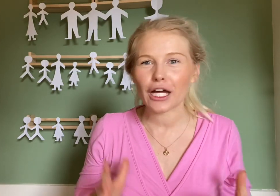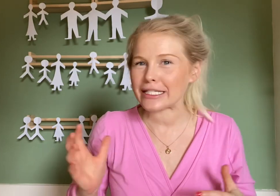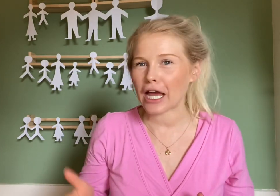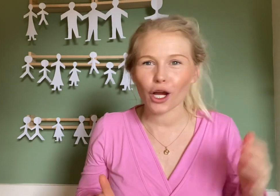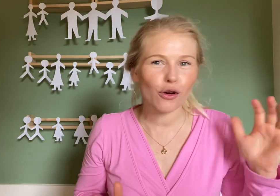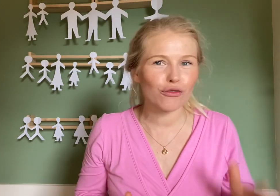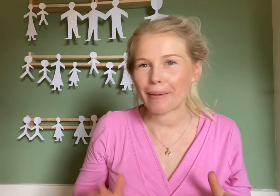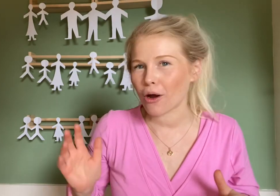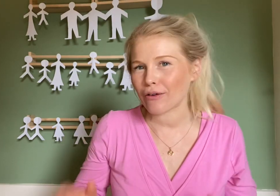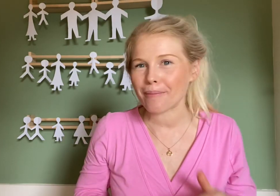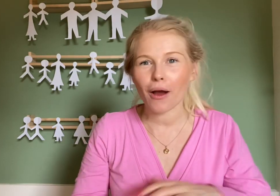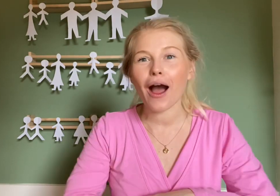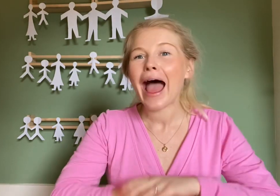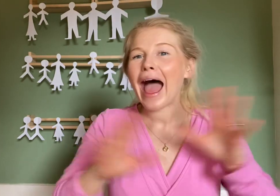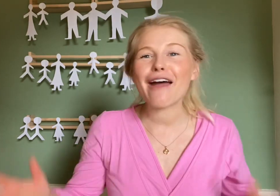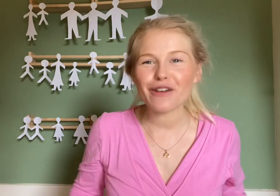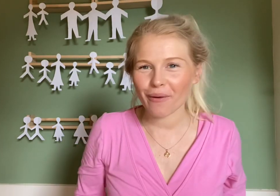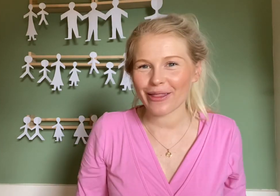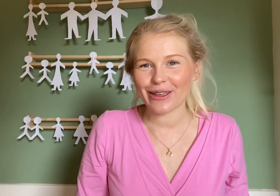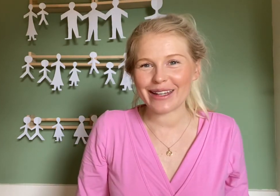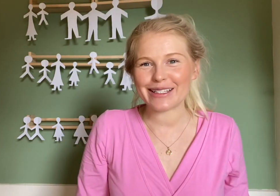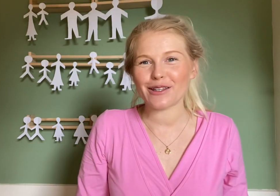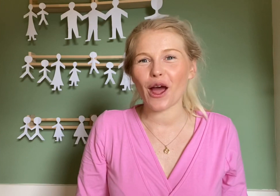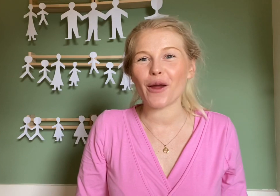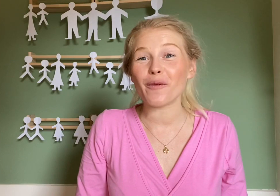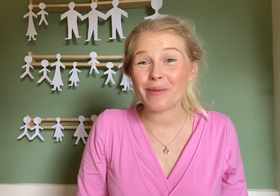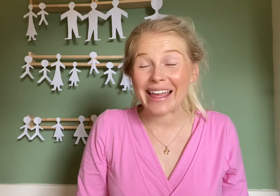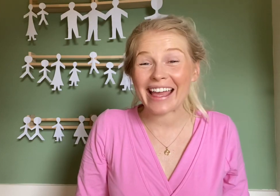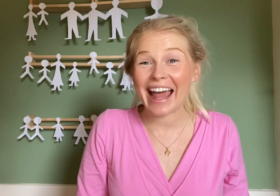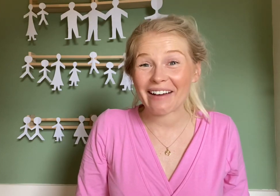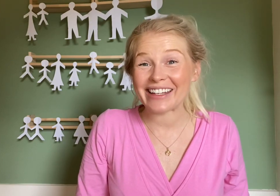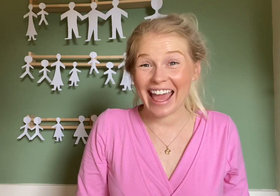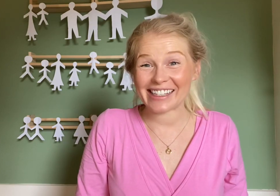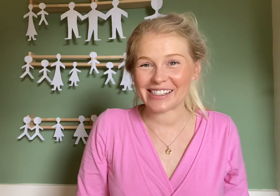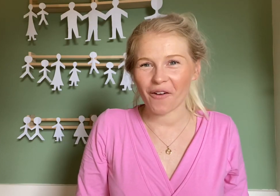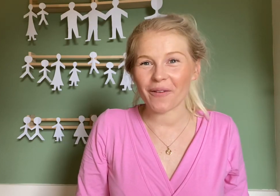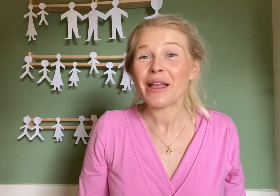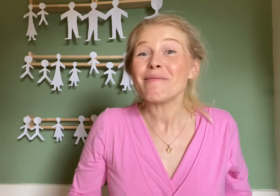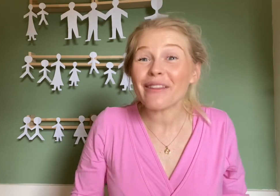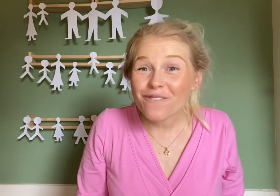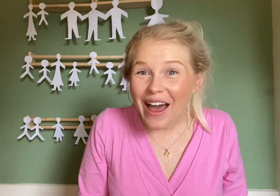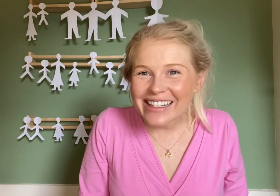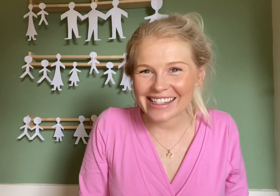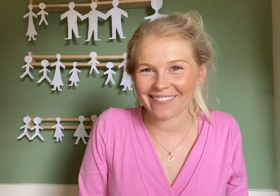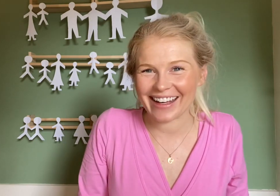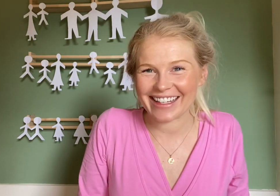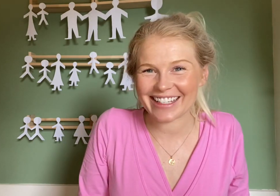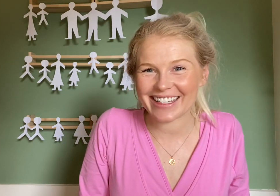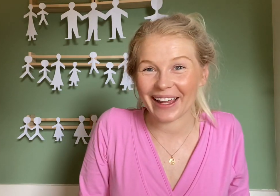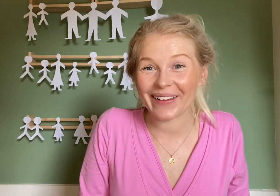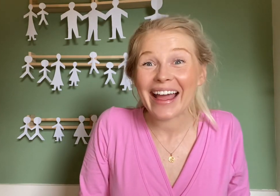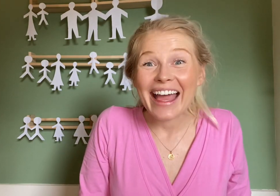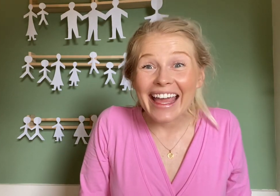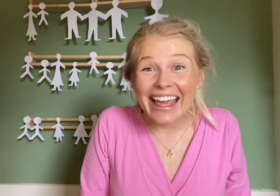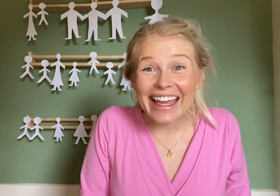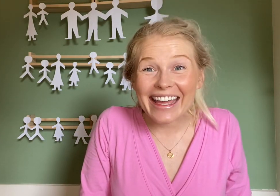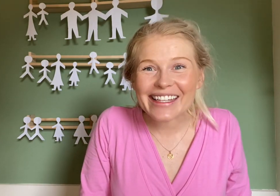auntie, uncle, grandma, grandpa, everyone that you need to know will be in our next song. But the first thing we need to do is